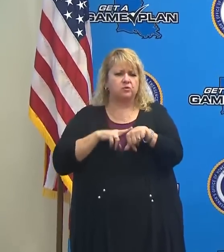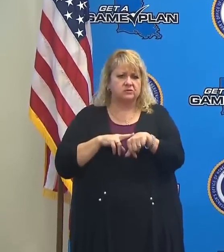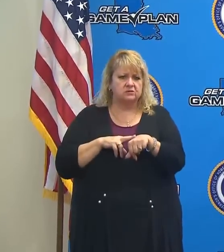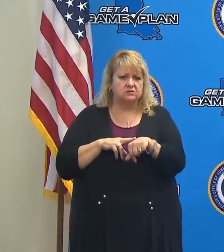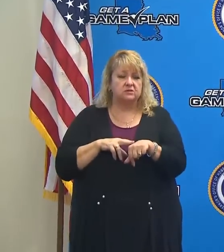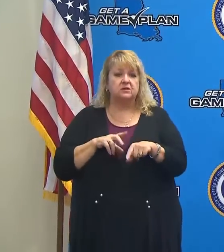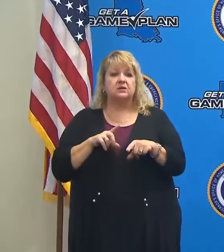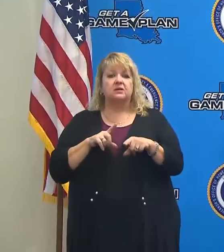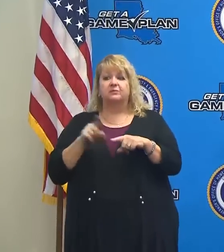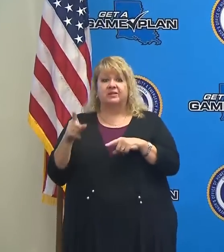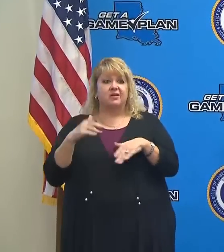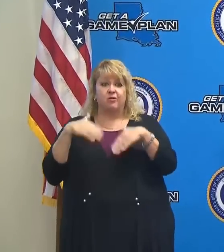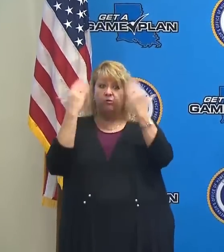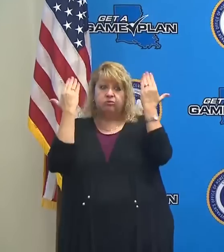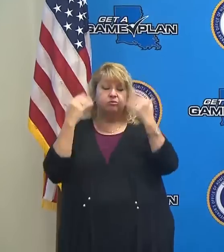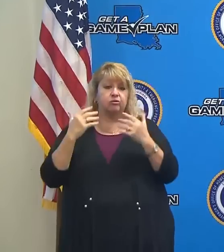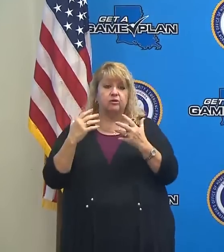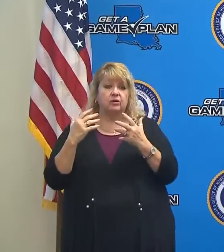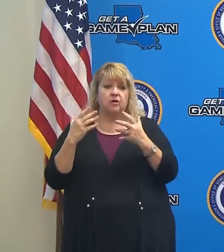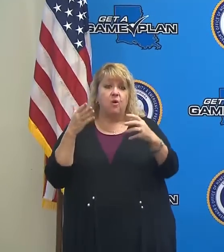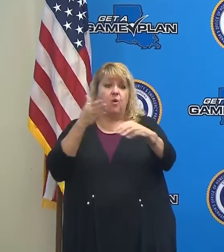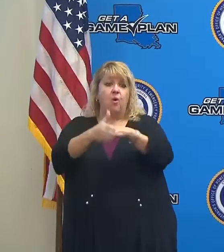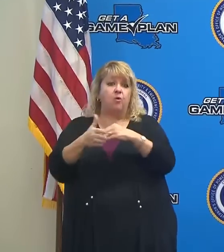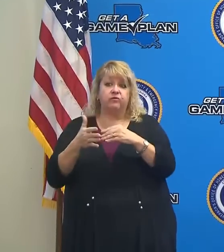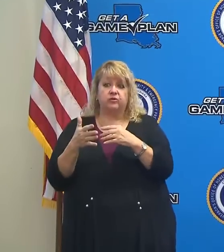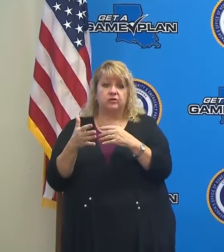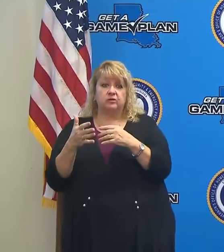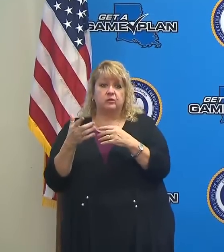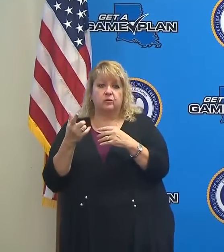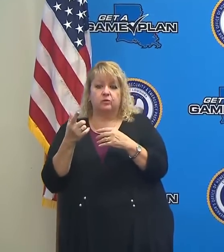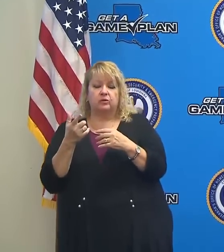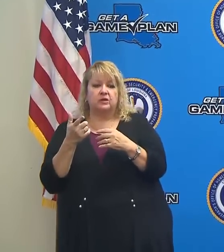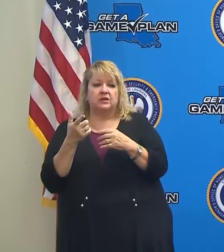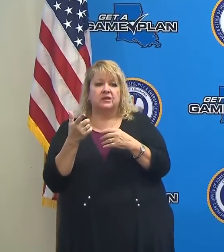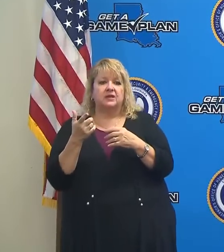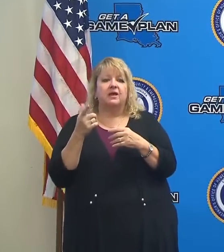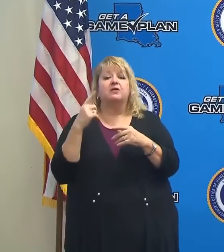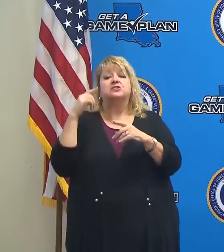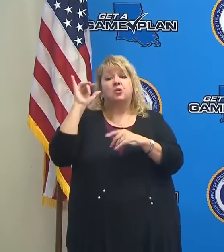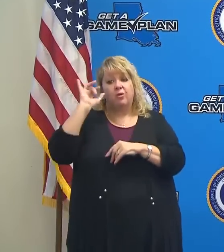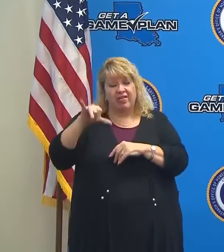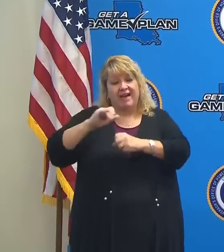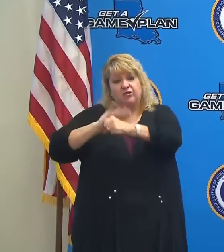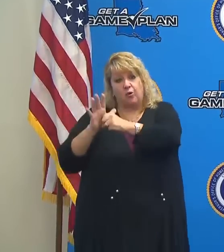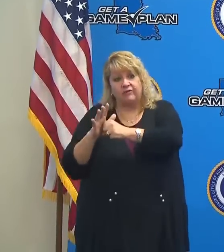what they have on their hands now and anything else that they might have to deal with throughout the storm.